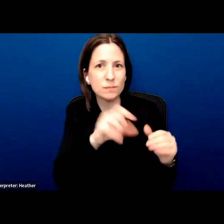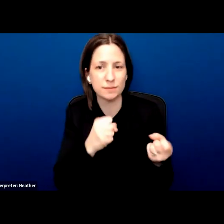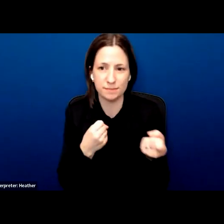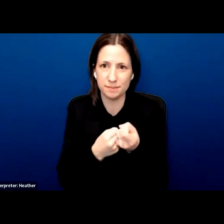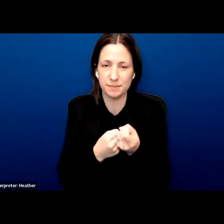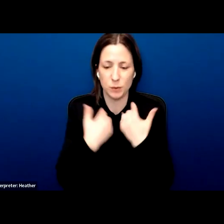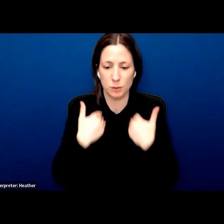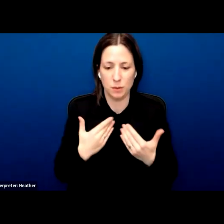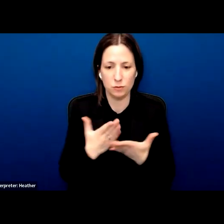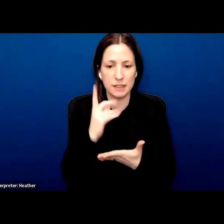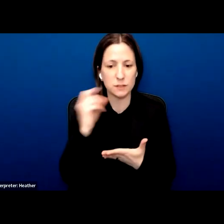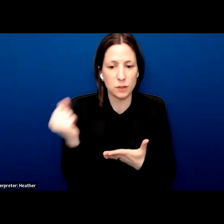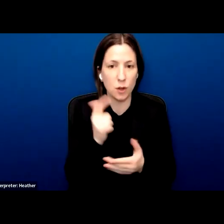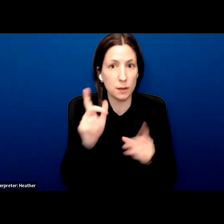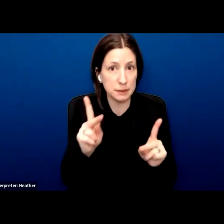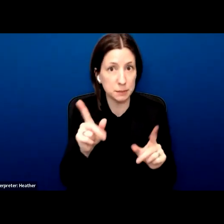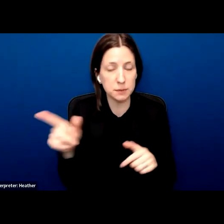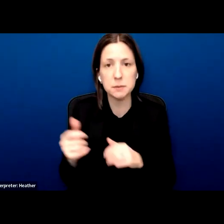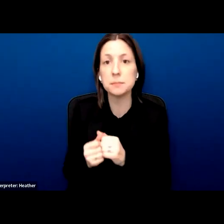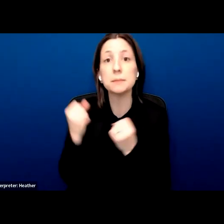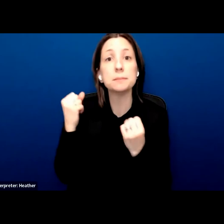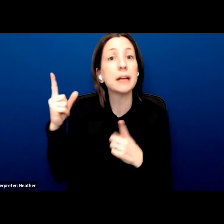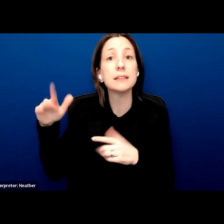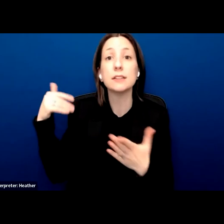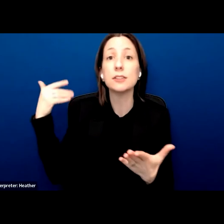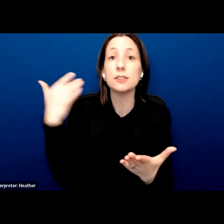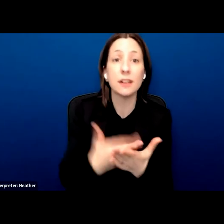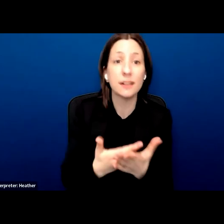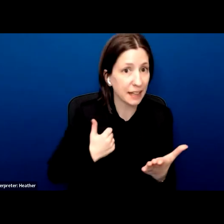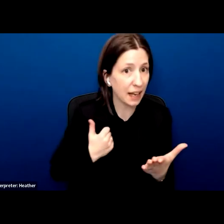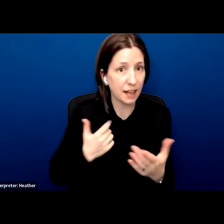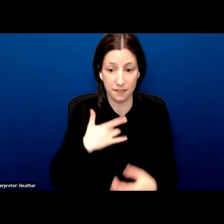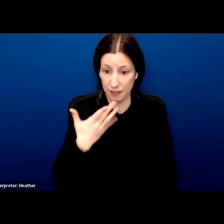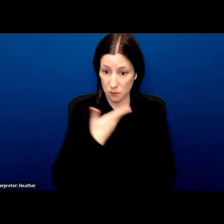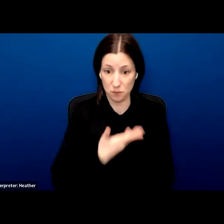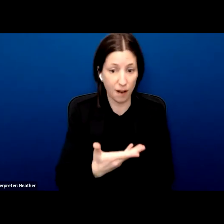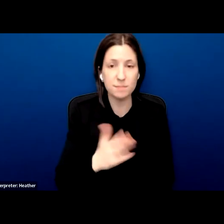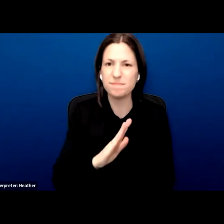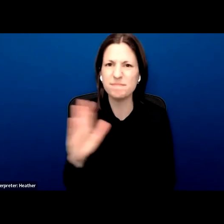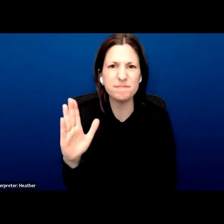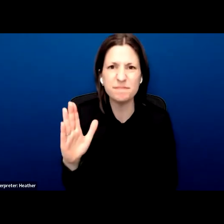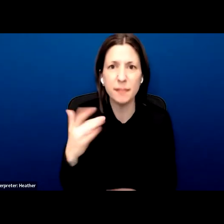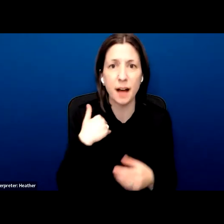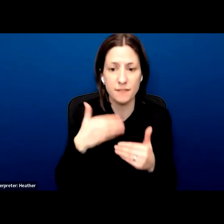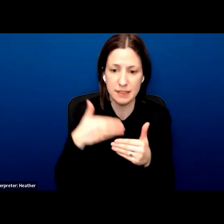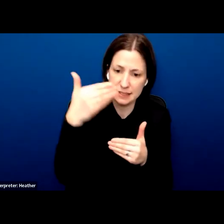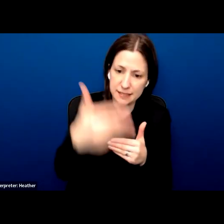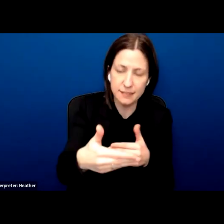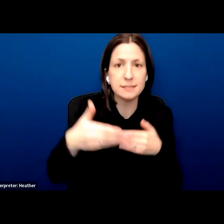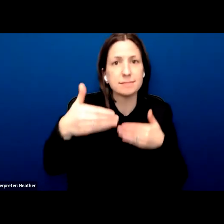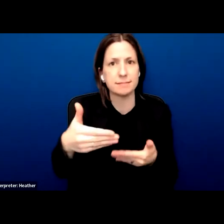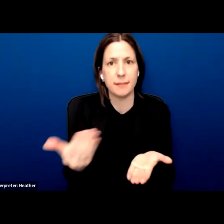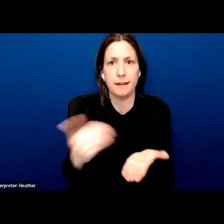But for many who make it to Canada, they unfortunately are not welcomed, but instead subjected to a new chapter of fear in their lives.